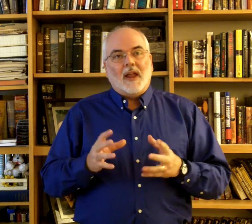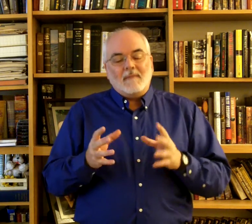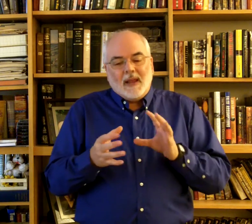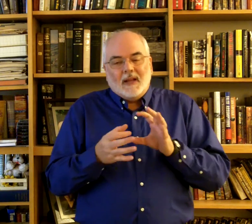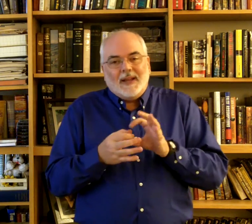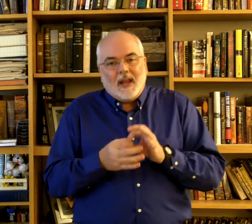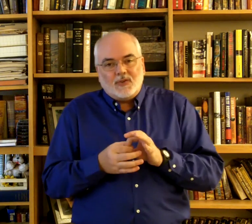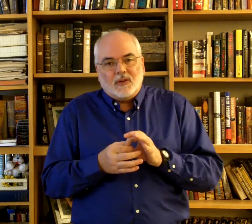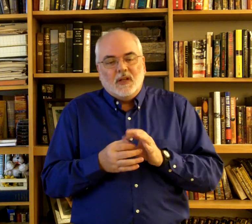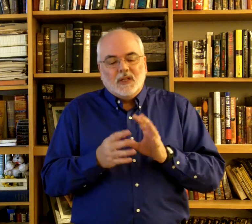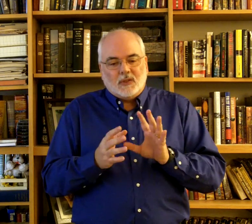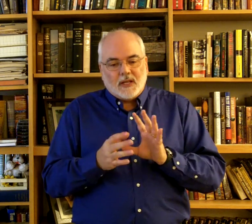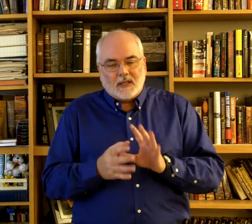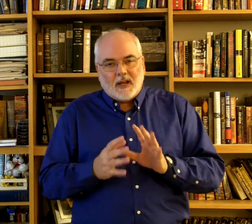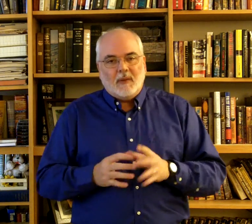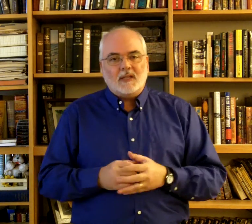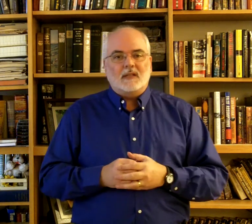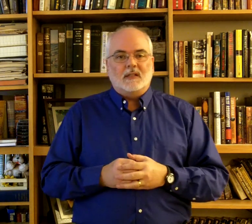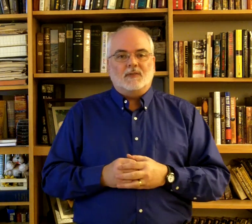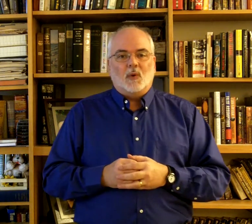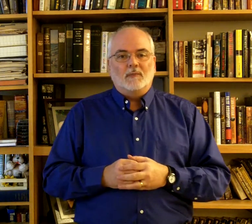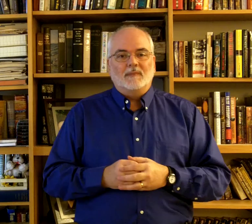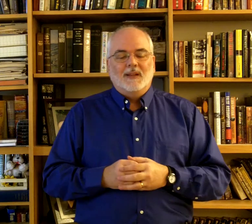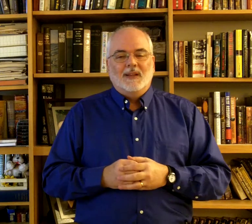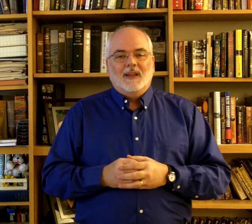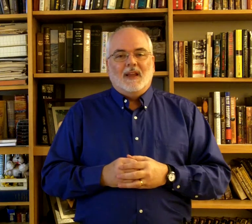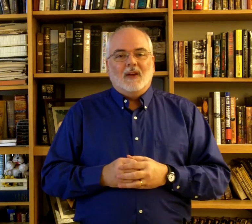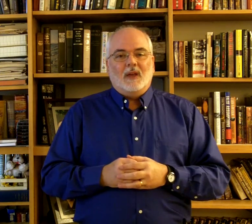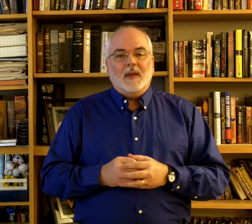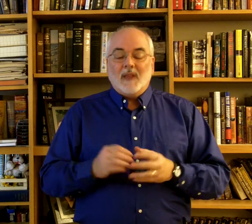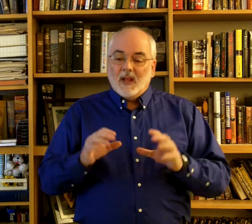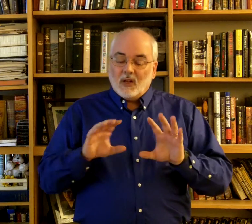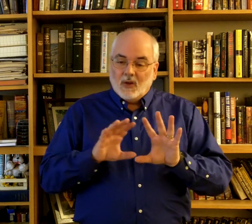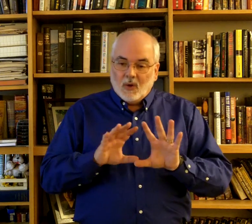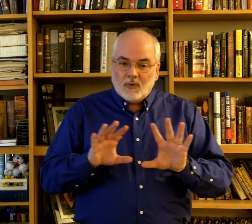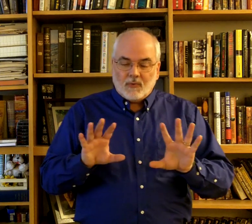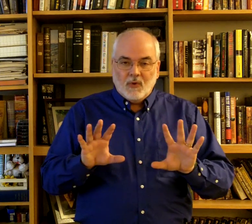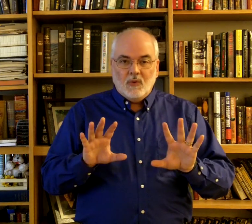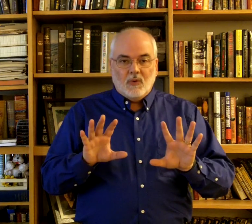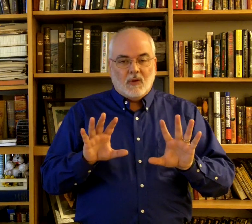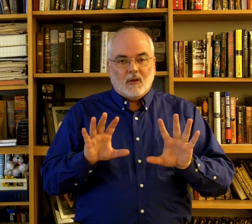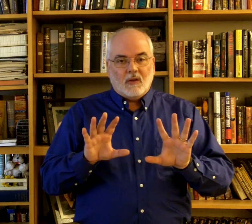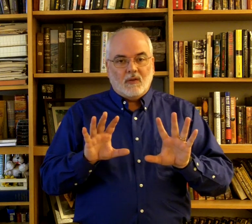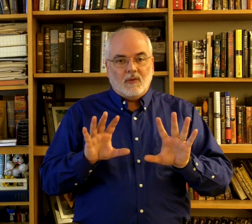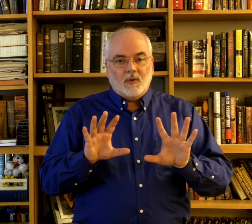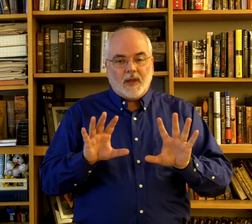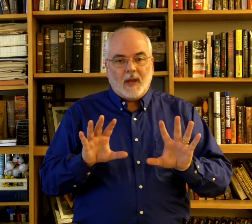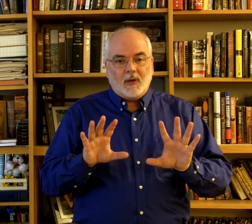make a connection, so that sign makes sense for them. Okay? Go through the vocabulary.